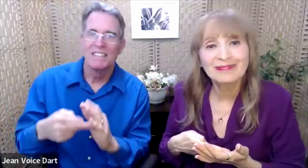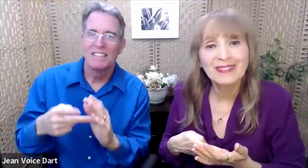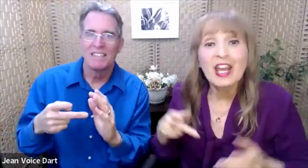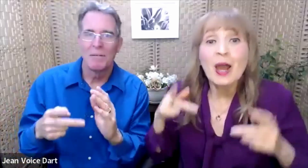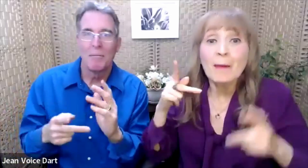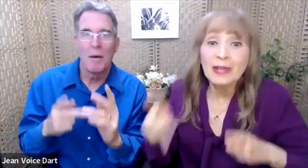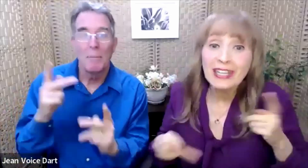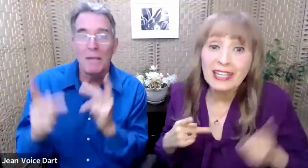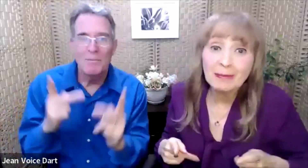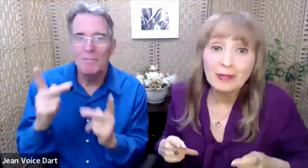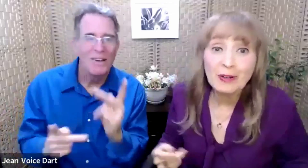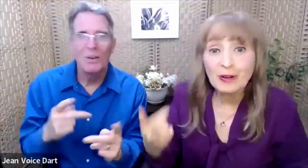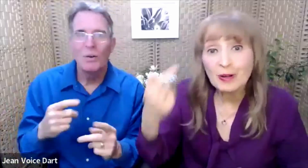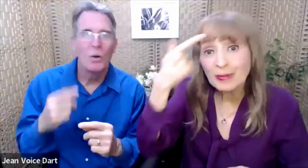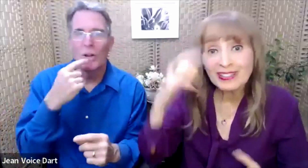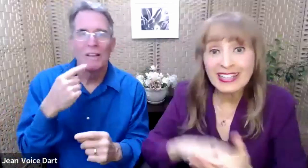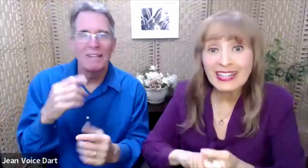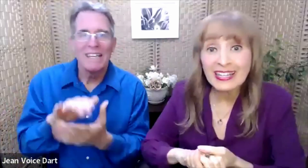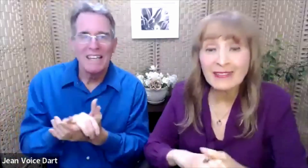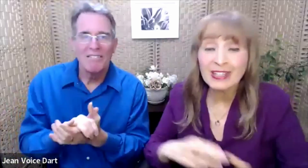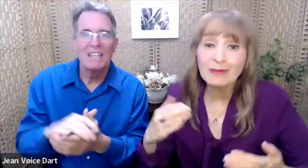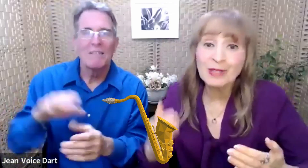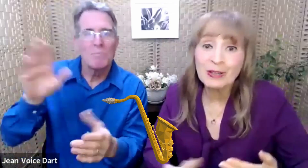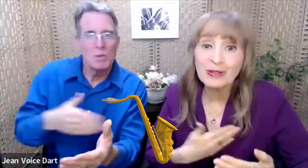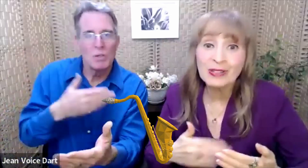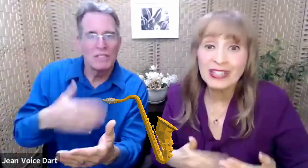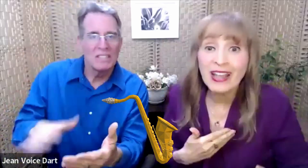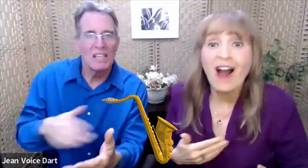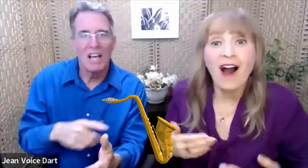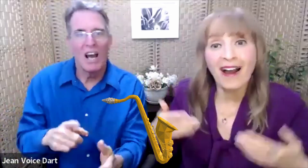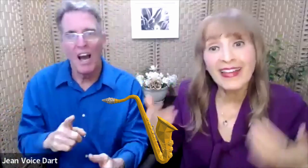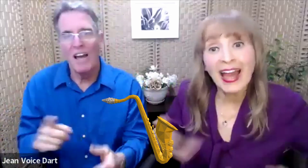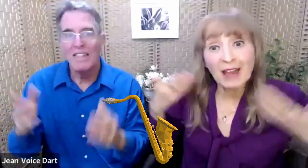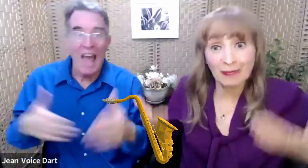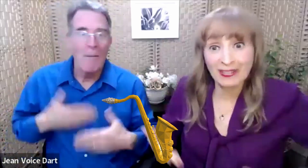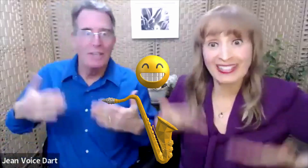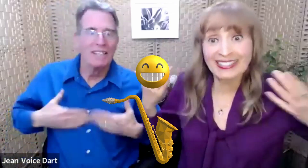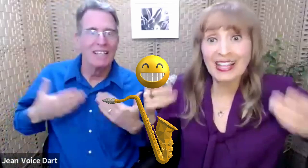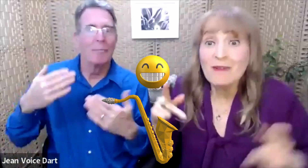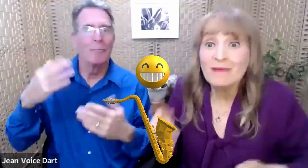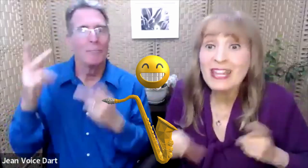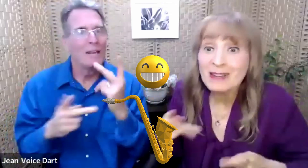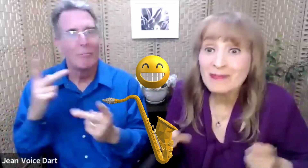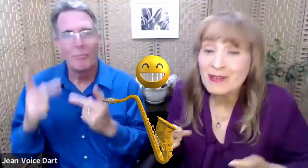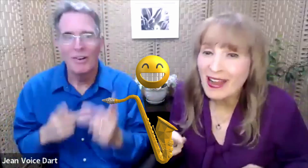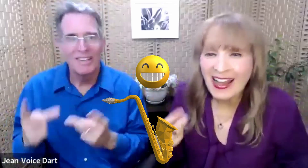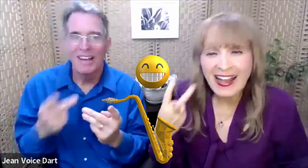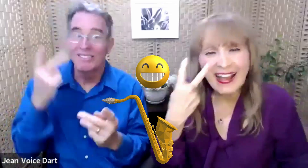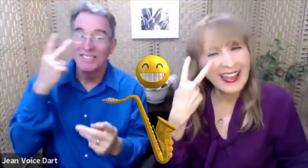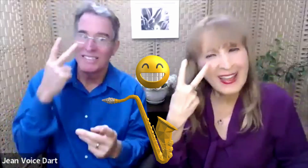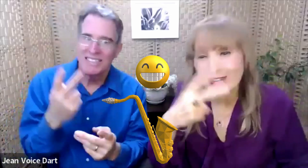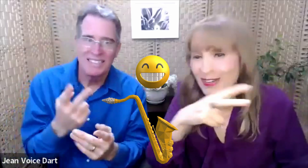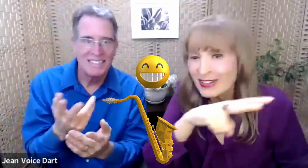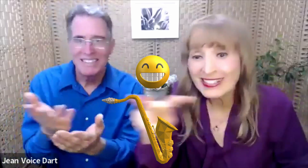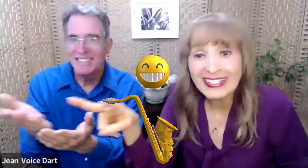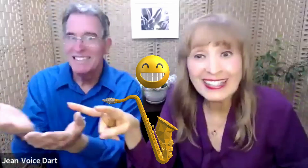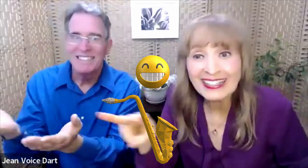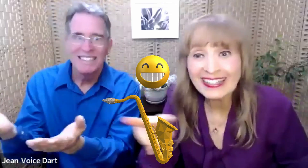People who believe in music are the happiest people I've ever seen.